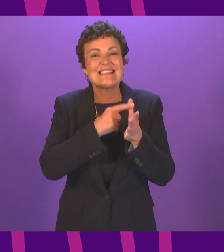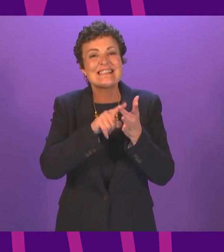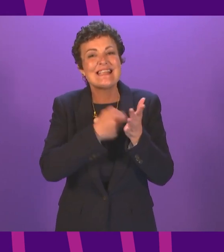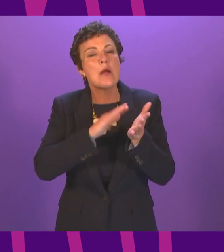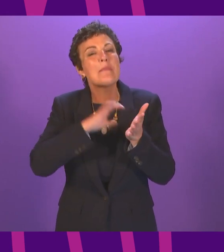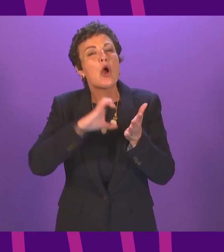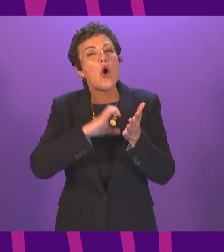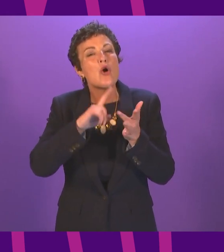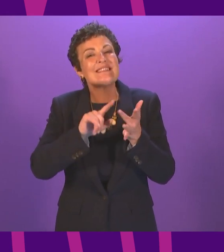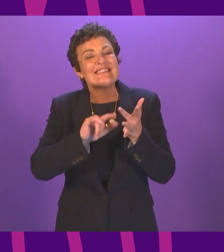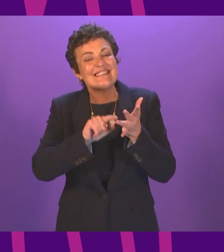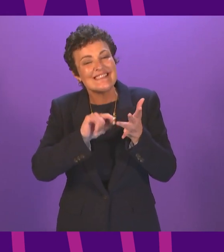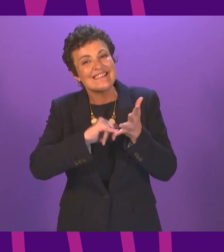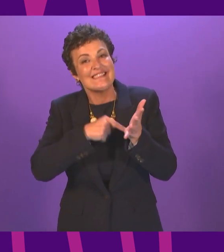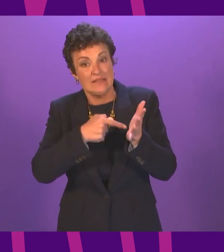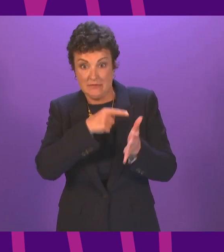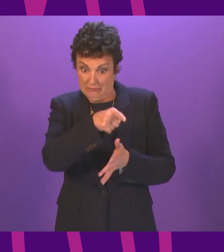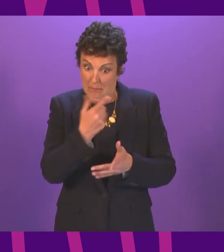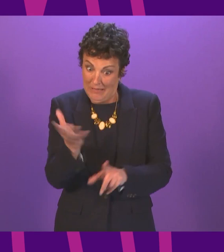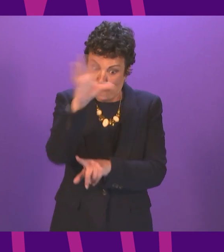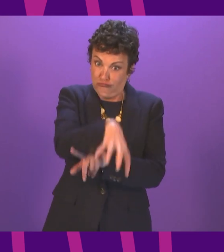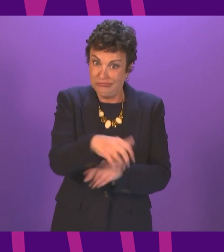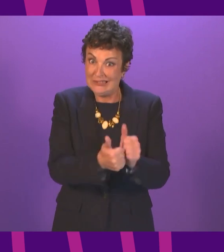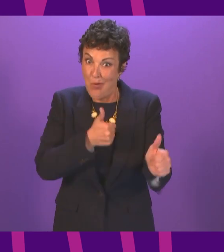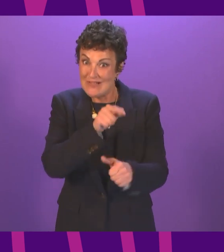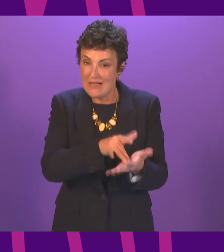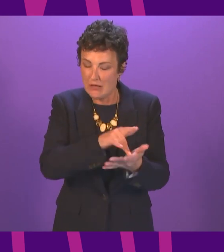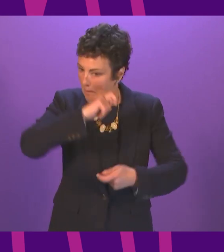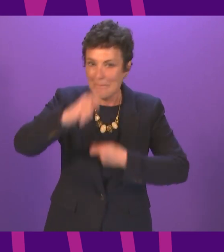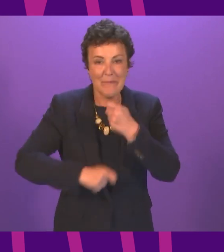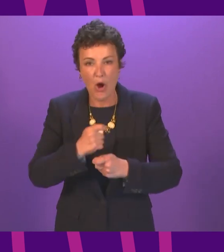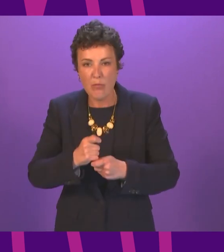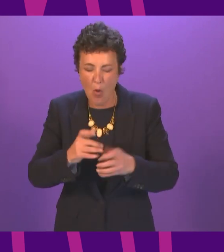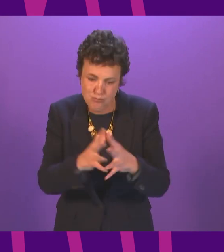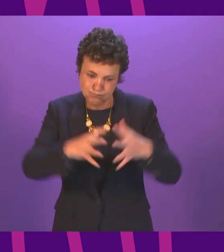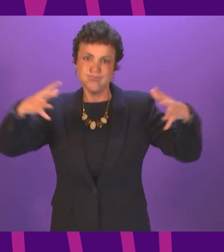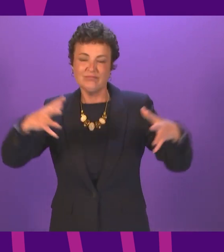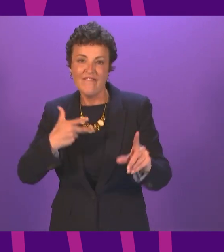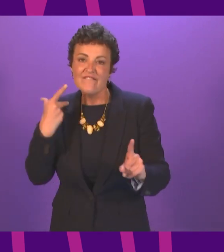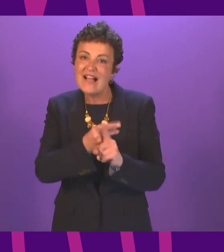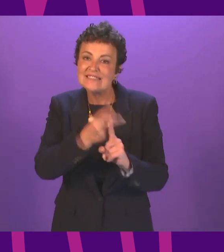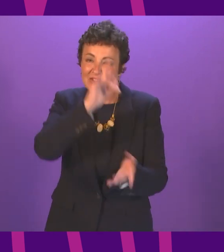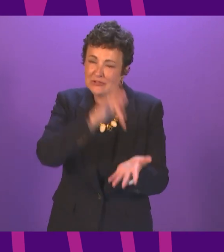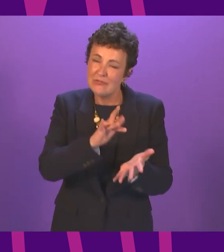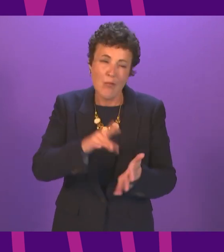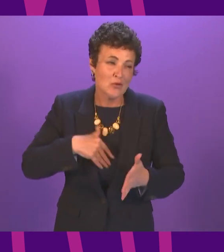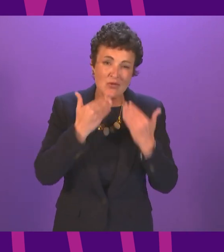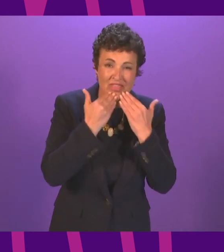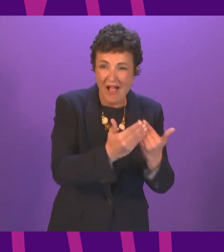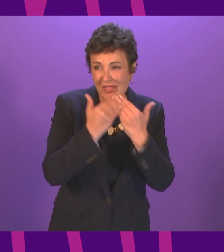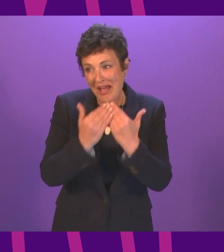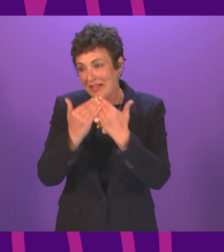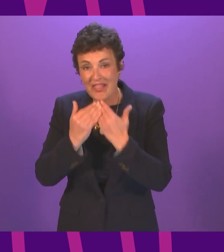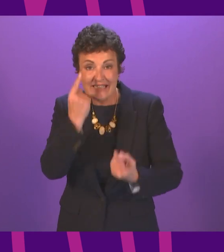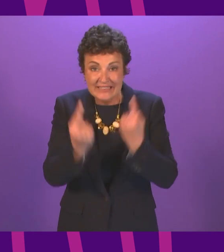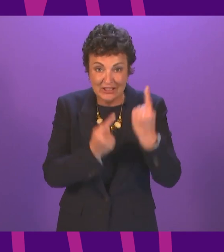into a super vaccination centre I want to thank everyone involved for helping to deliver thousands